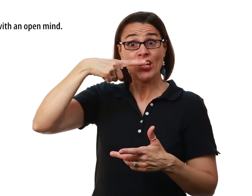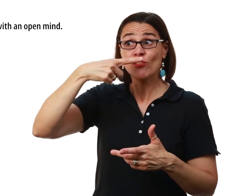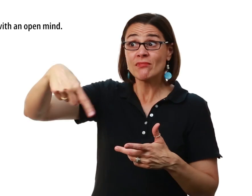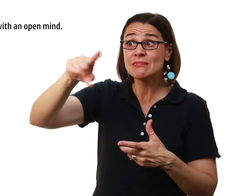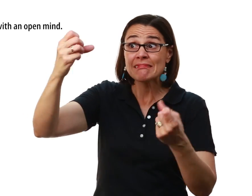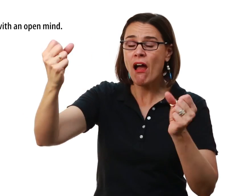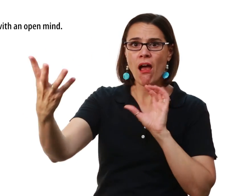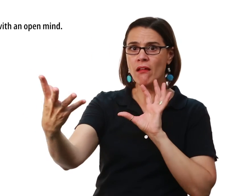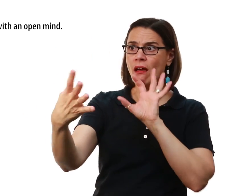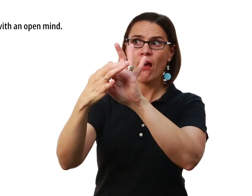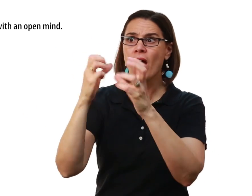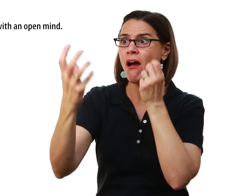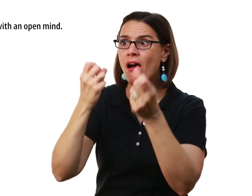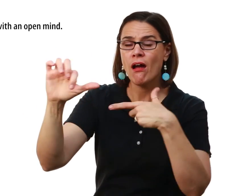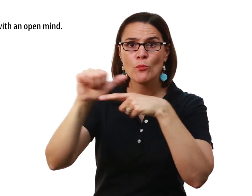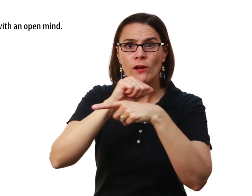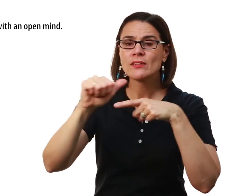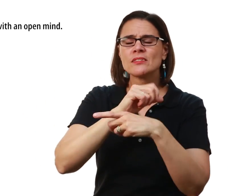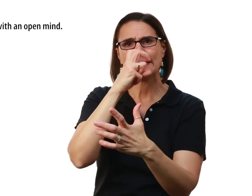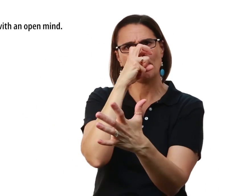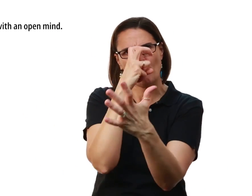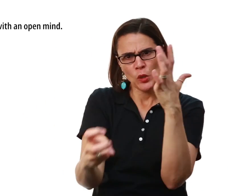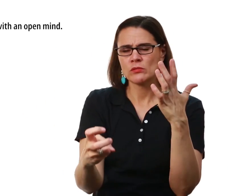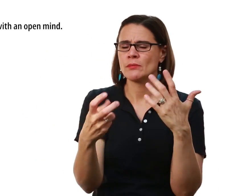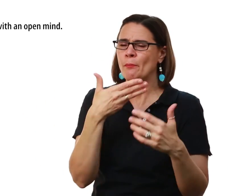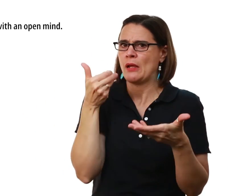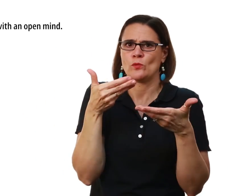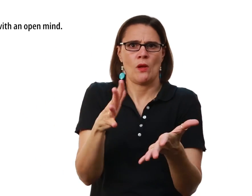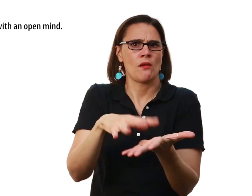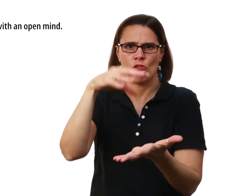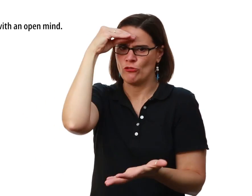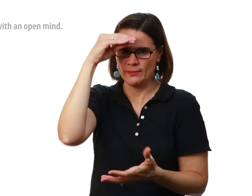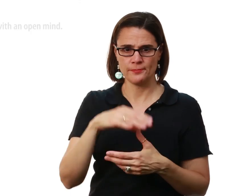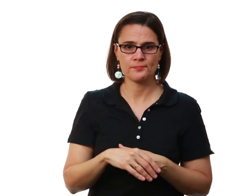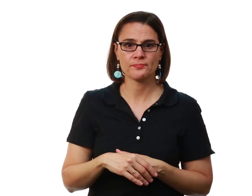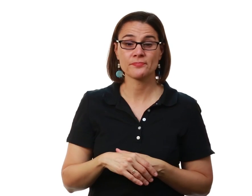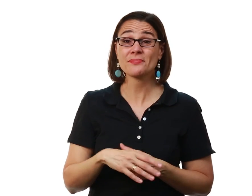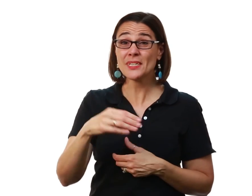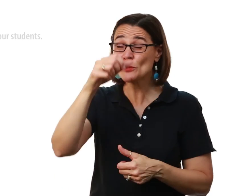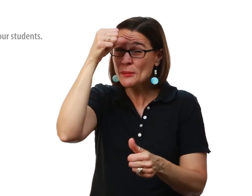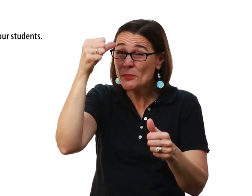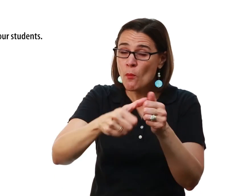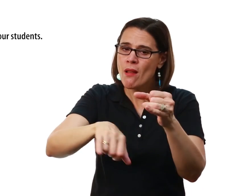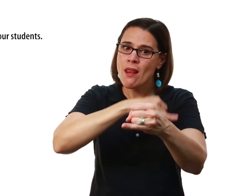Collaborating with other hearing people As you practice Your sign language skills Immersion is the best way To learn And remember